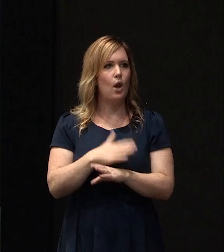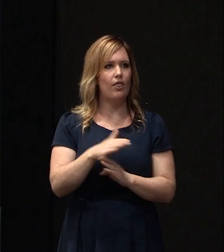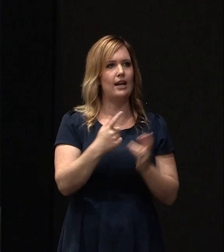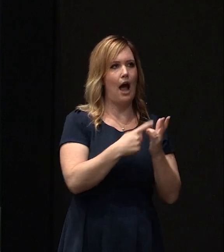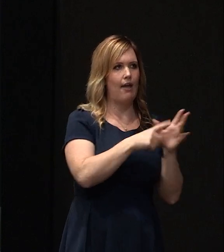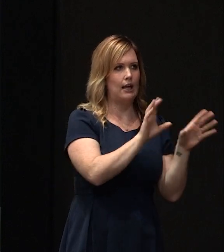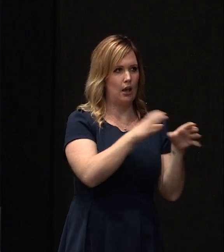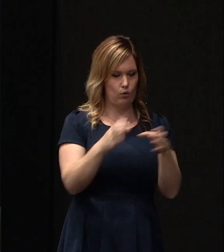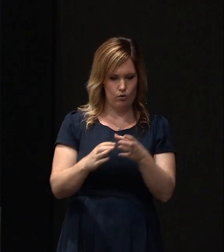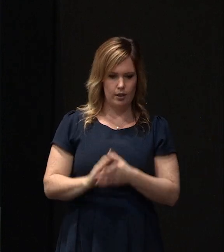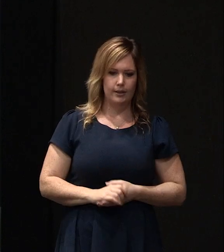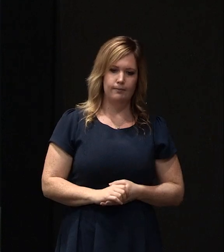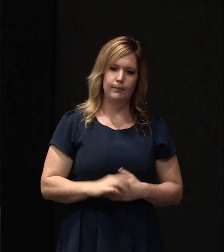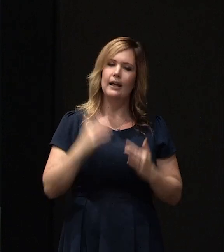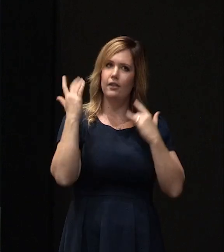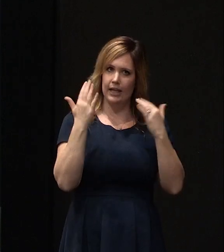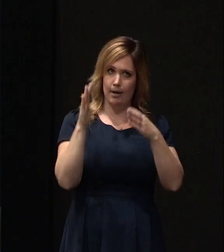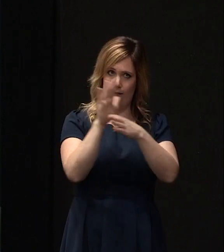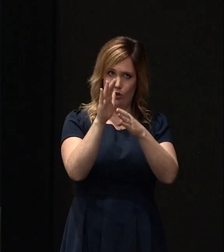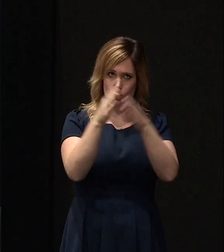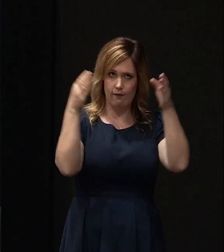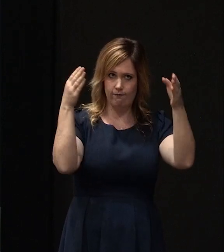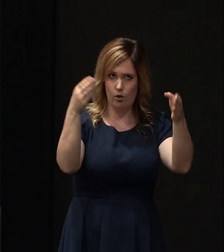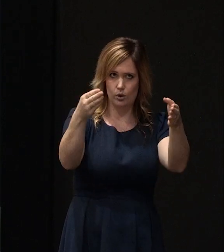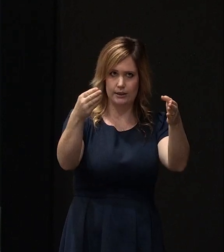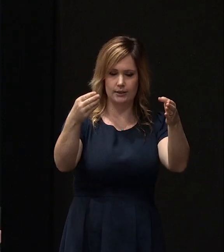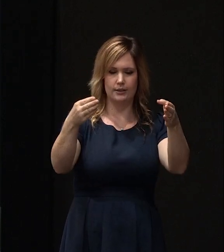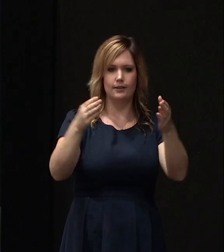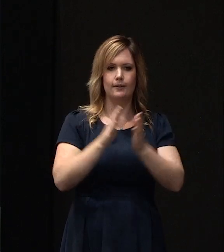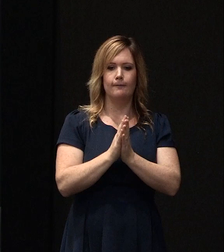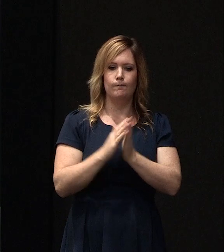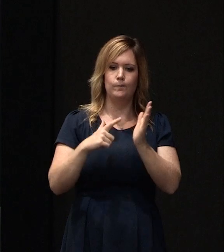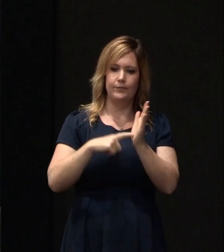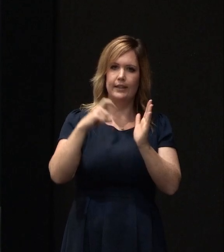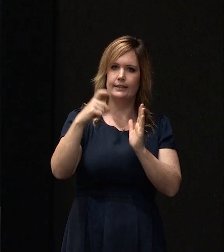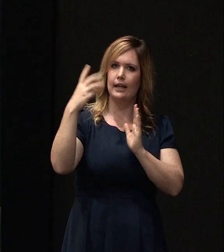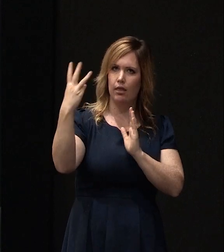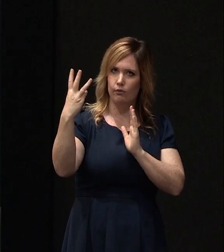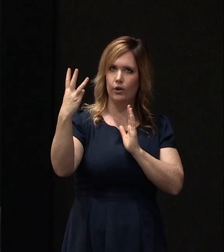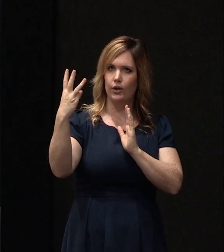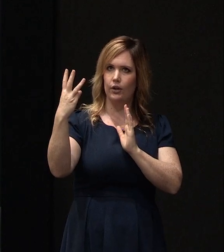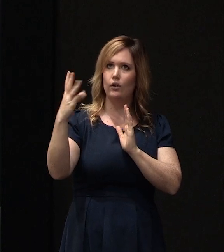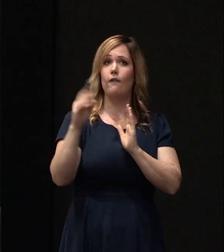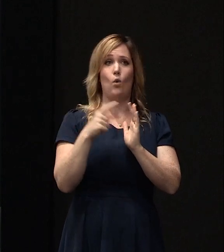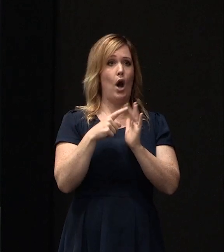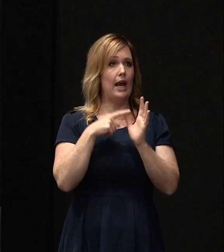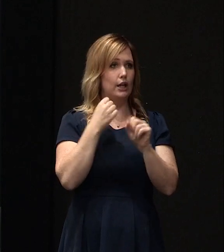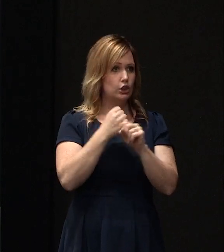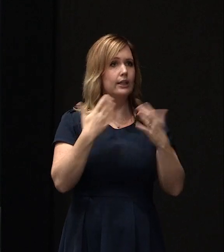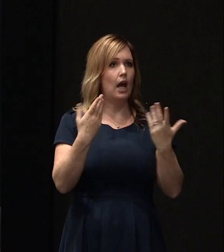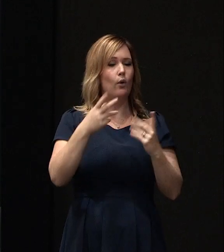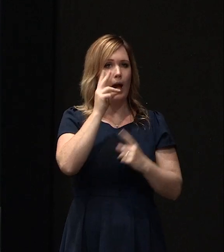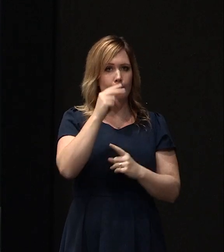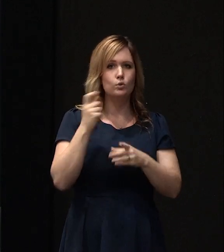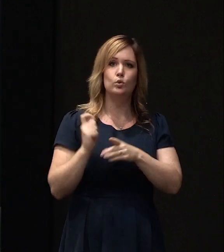forward, though, which I think is, you know, which we're trying to focus on, TC3 is open, well, at least from an IAG point of view, for us to build in TC3